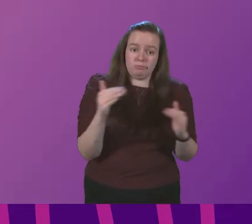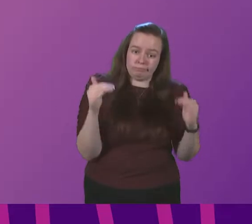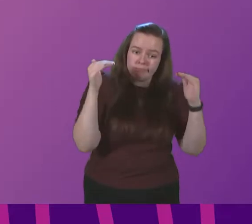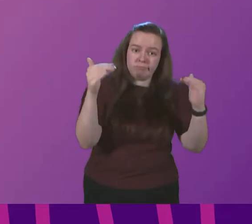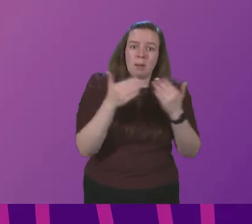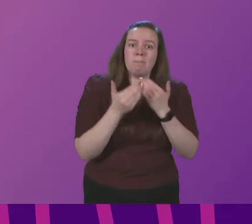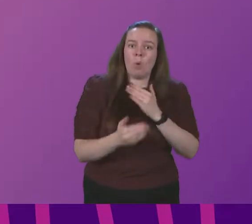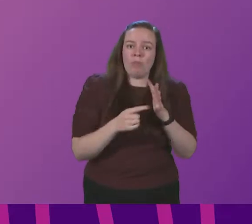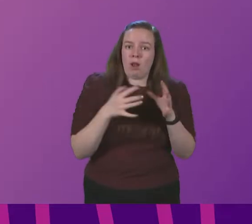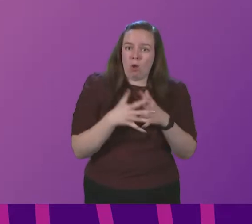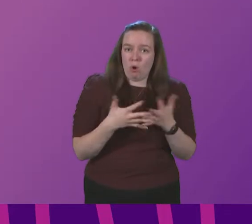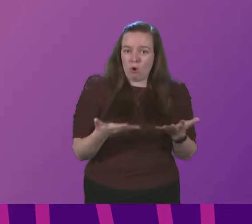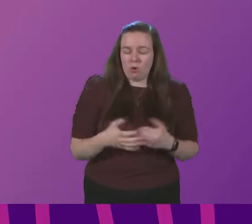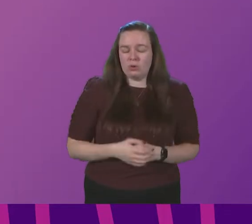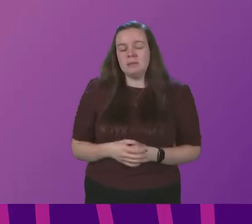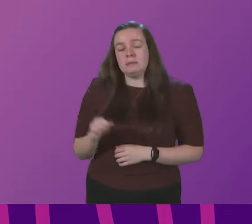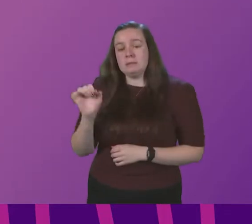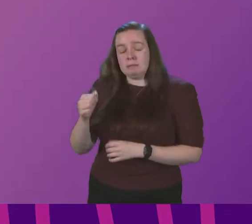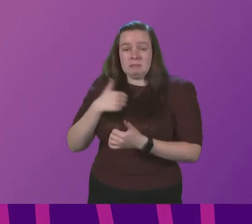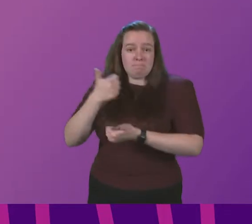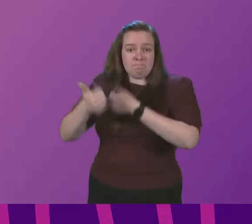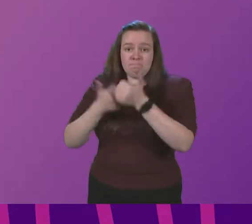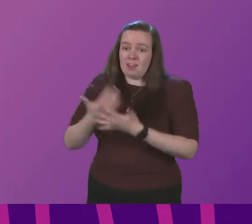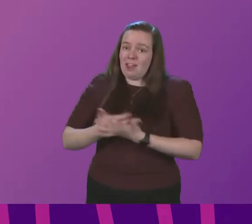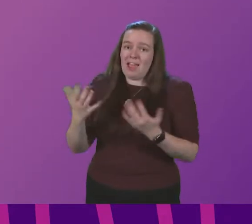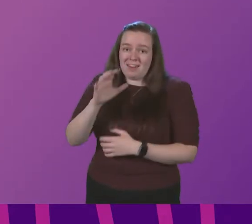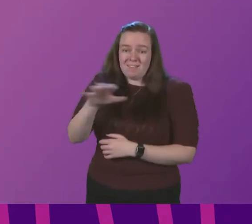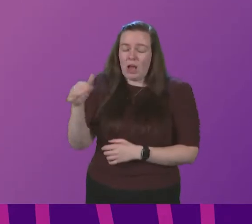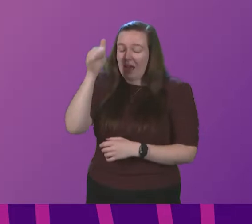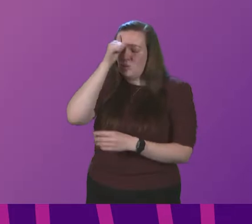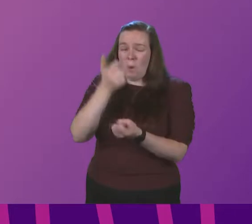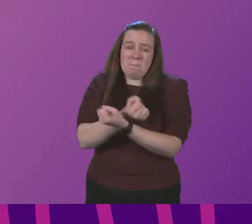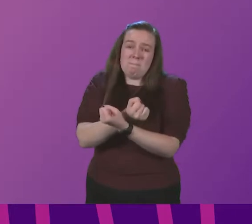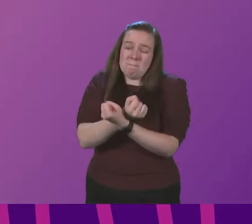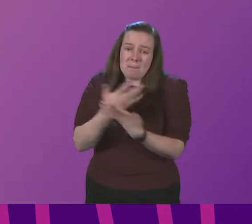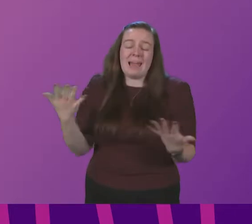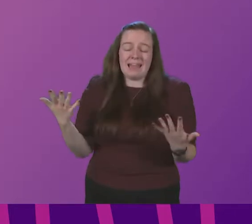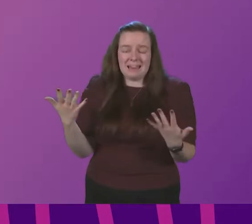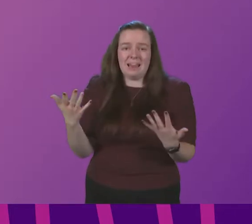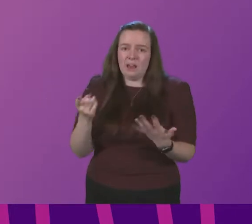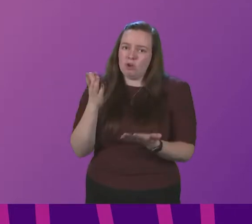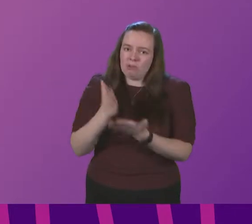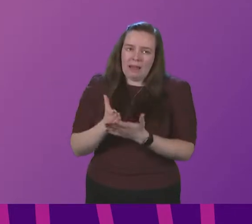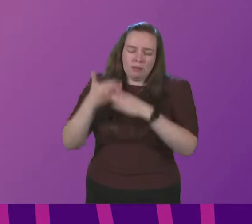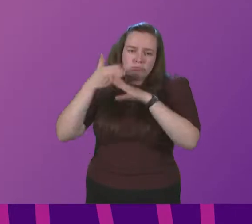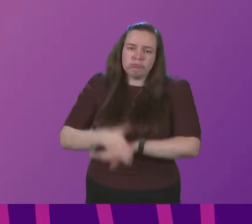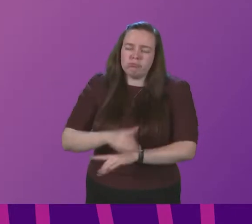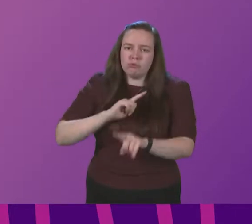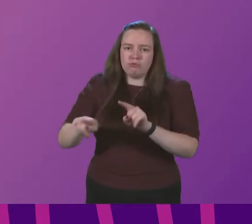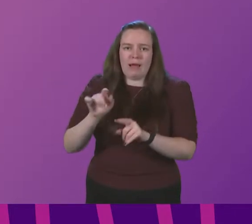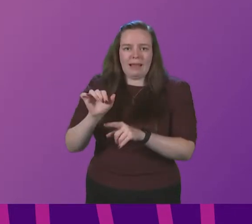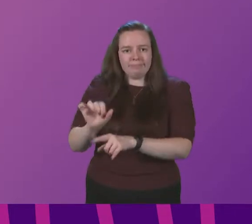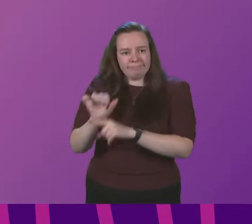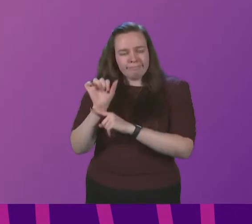First Minister Yeah I mean I would congratulate any venues and I know there are many many of them who are really going the extra mile to try to keep